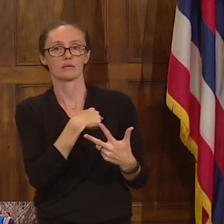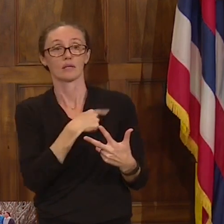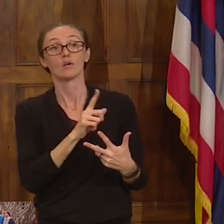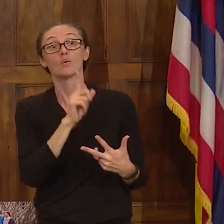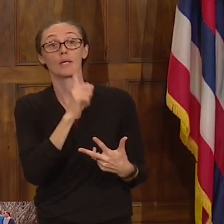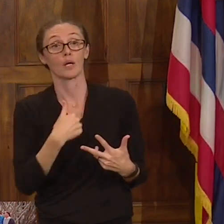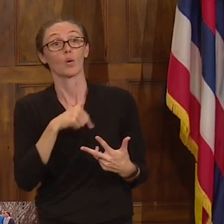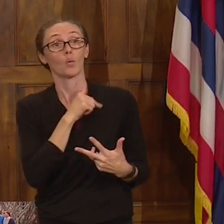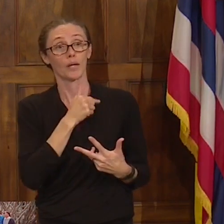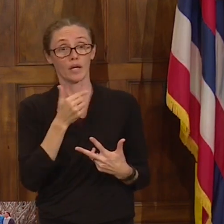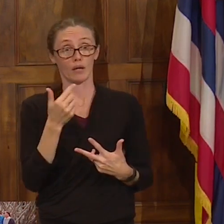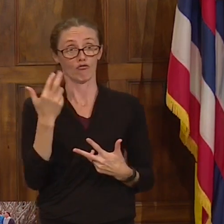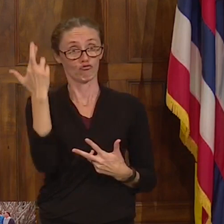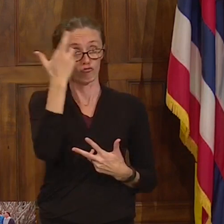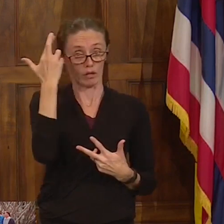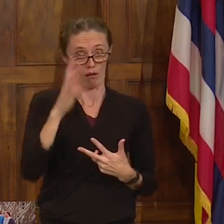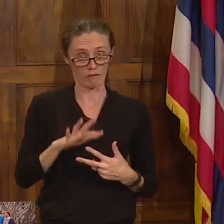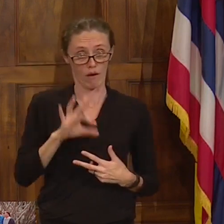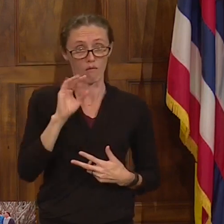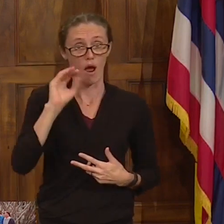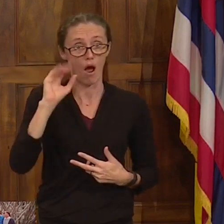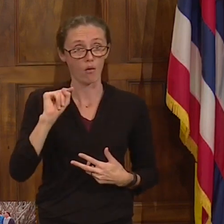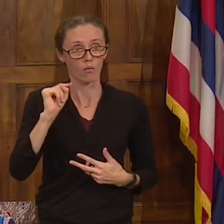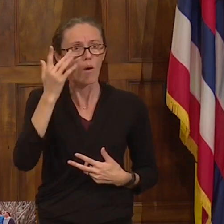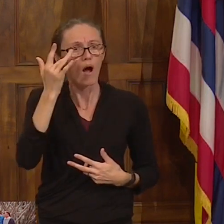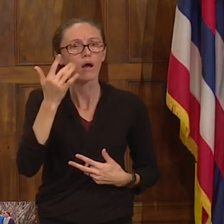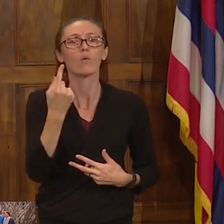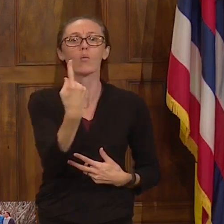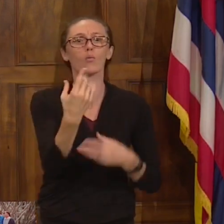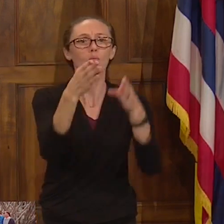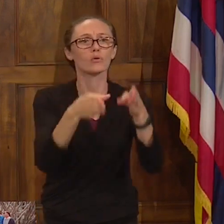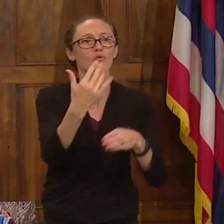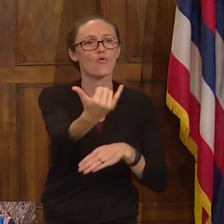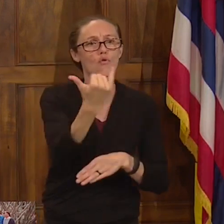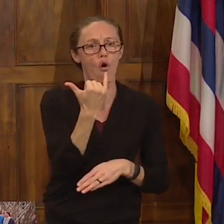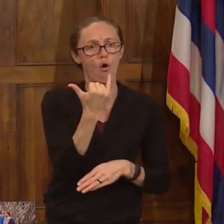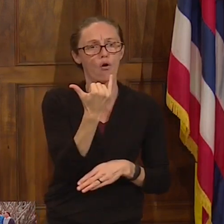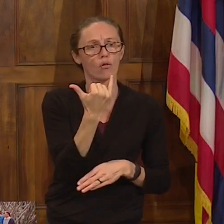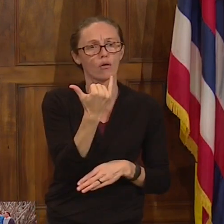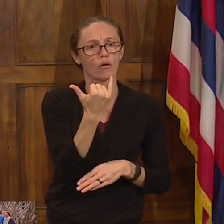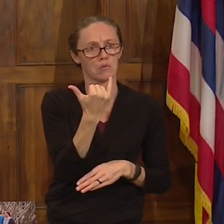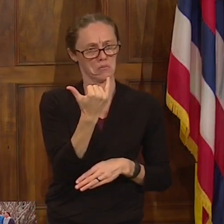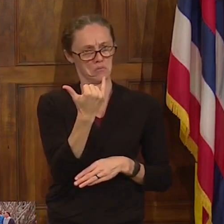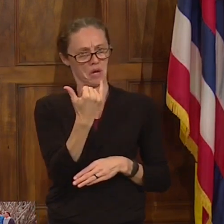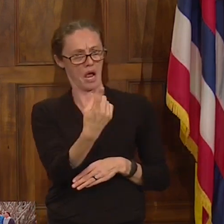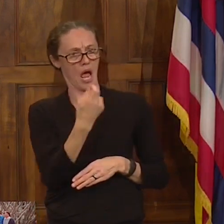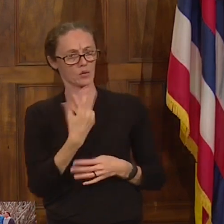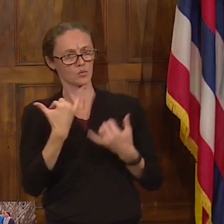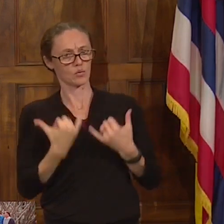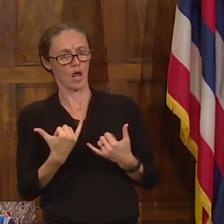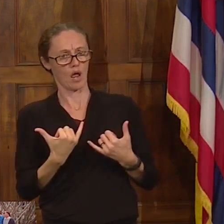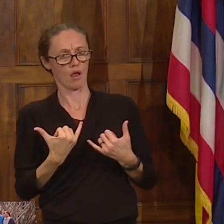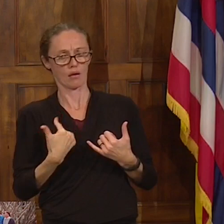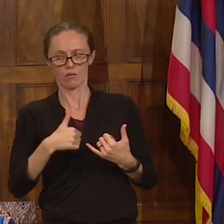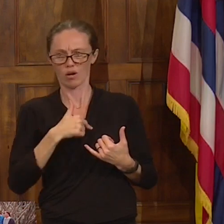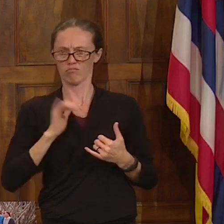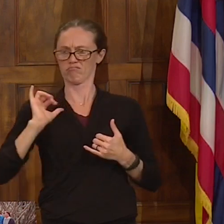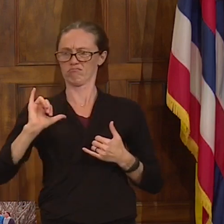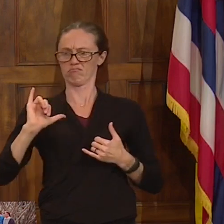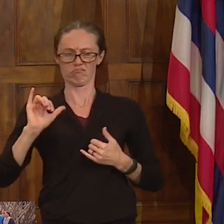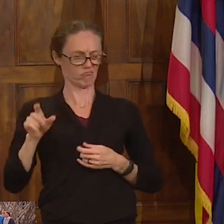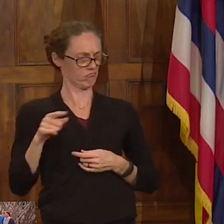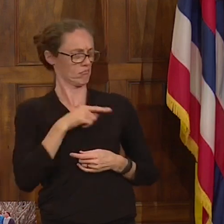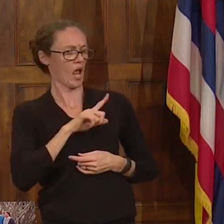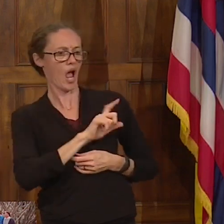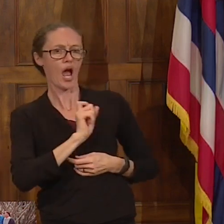out when a caller notified us today and we asked them if that was a possibility. And so they said they were converting the app